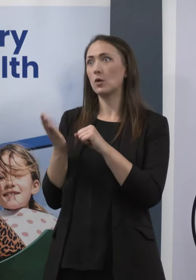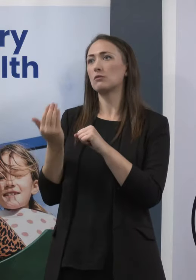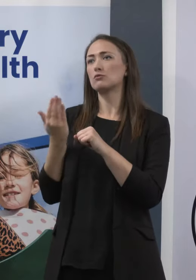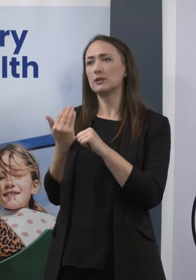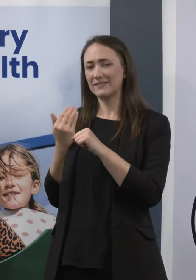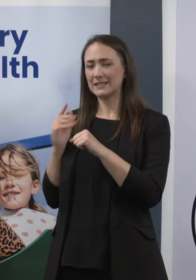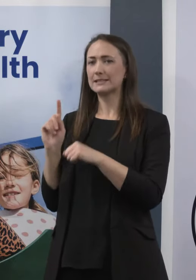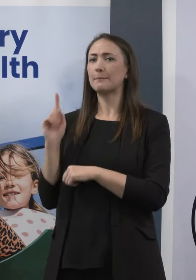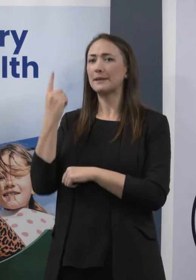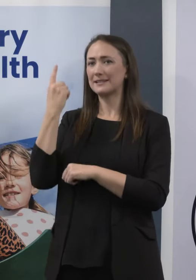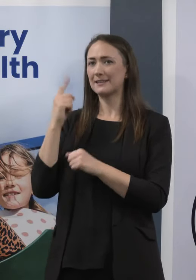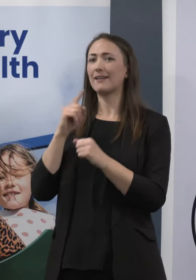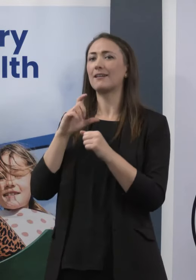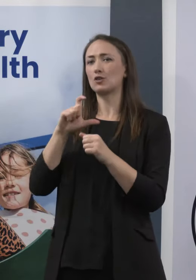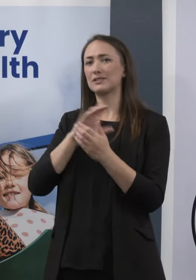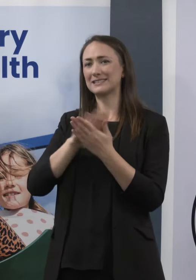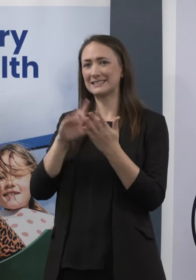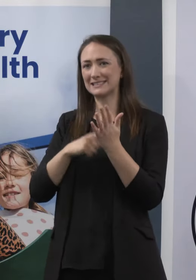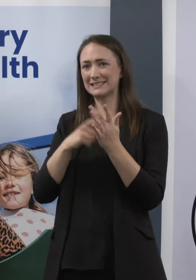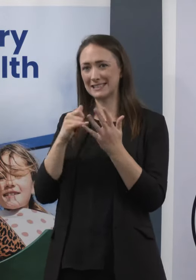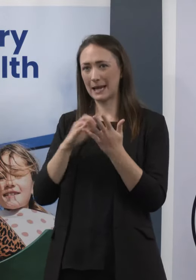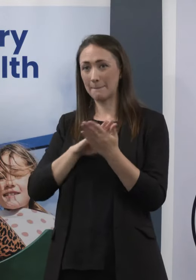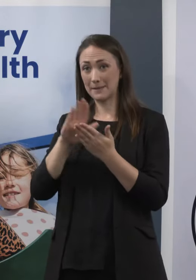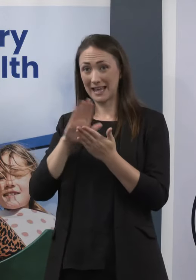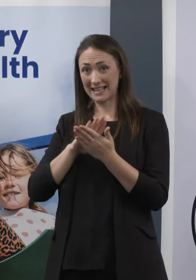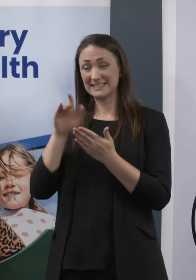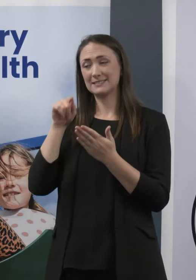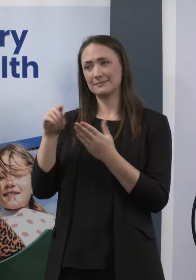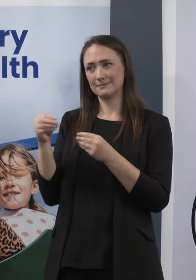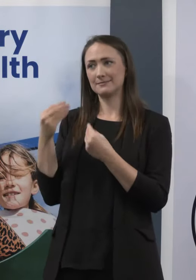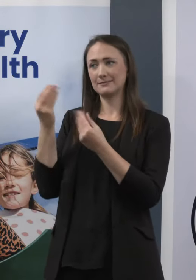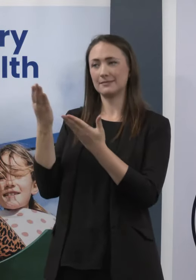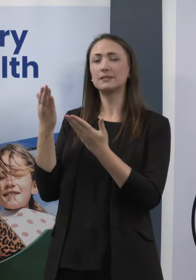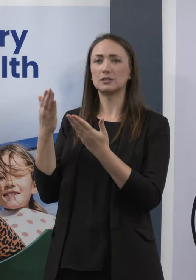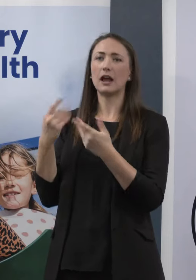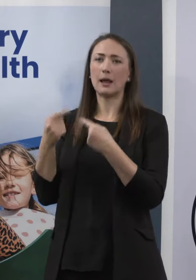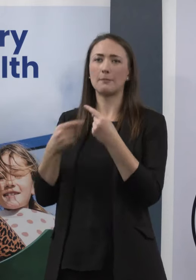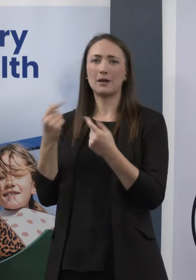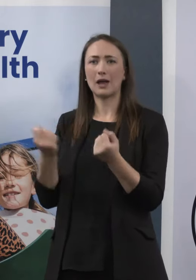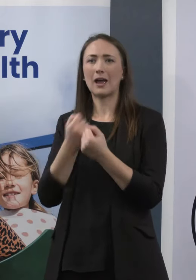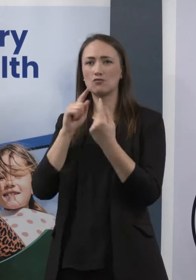-19 response, Minister Hipkins, regarding the broader response at that time.